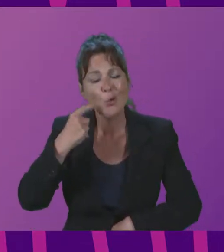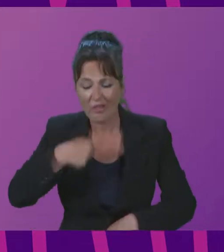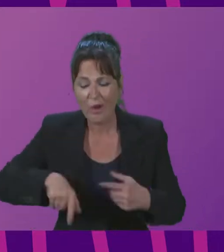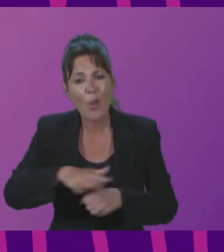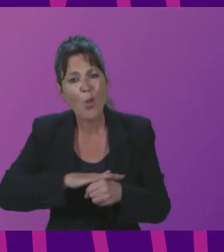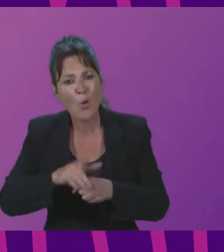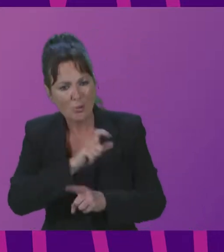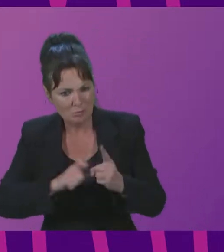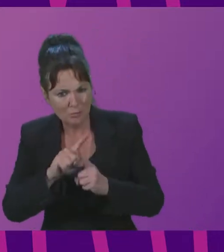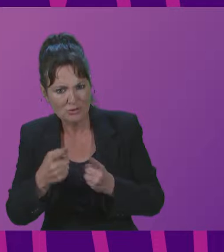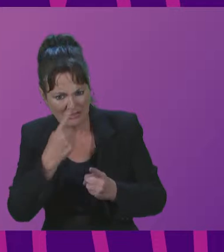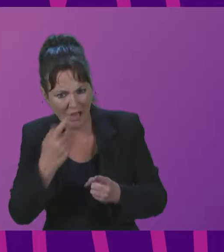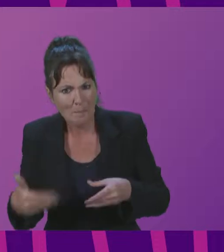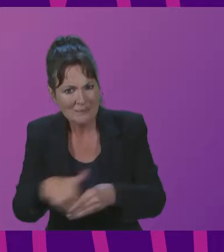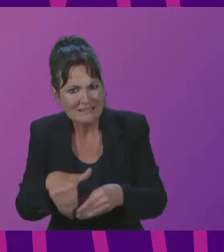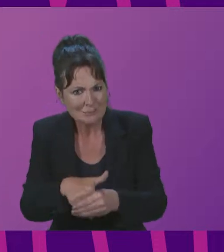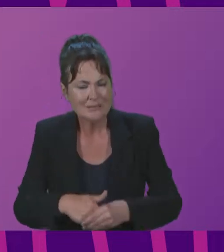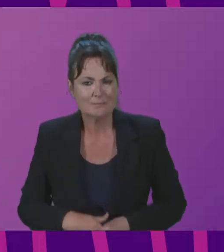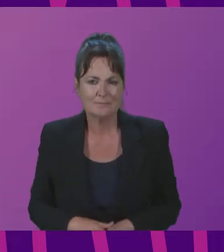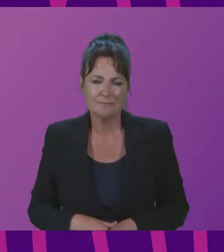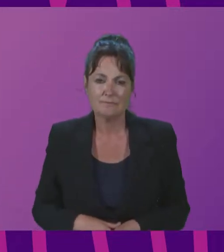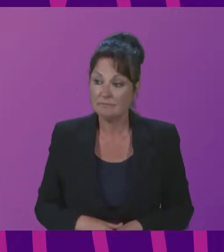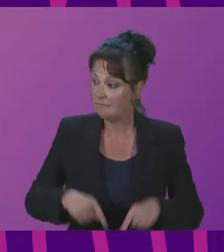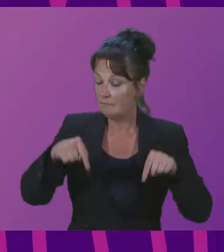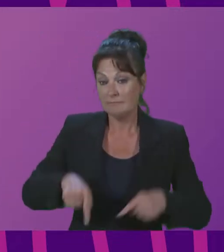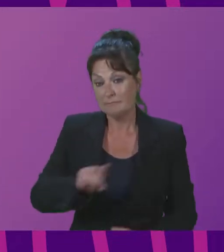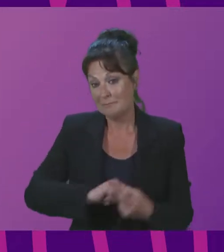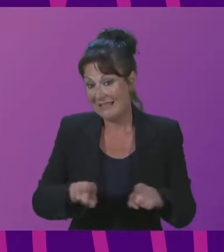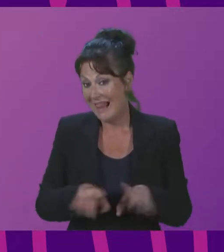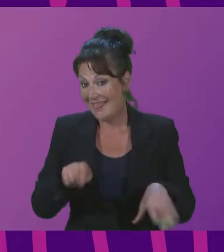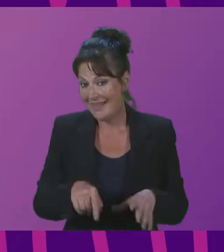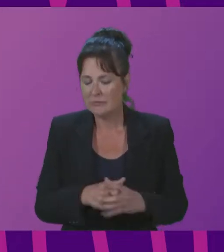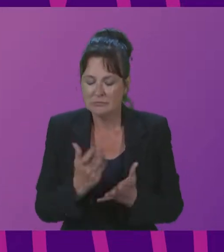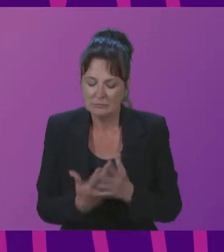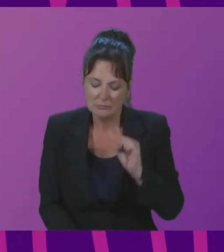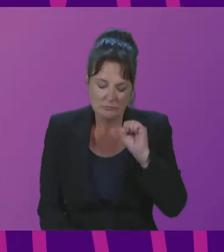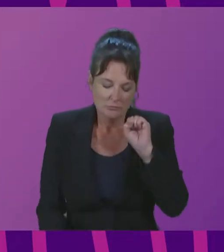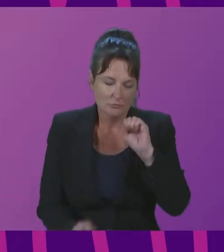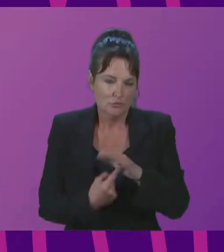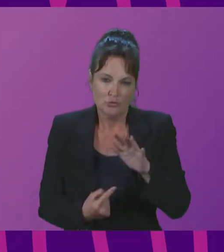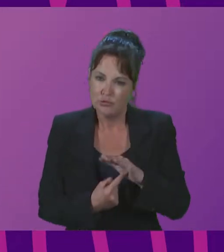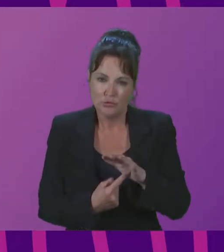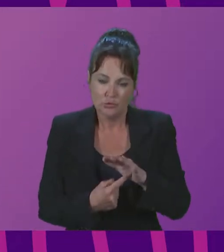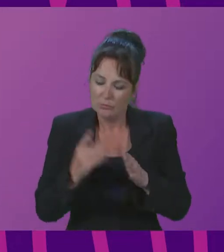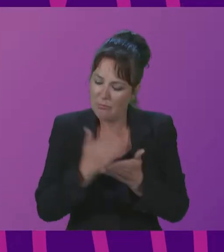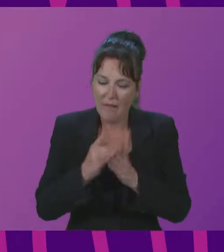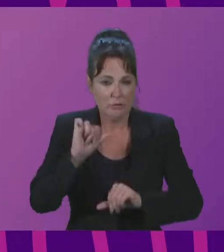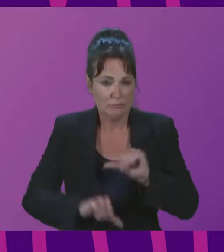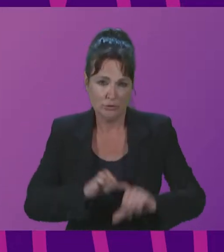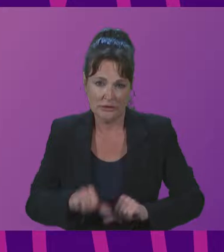communities. Submits such as this one are a crucial part of this process.